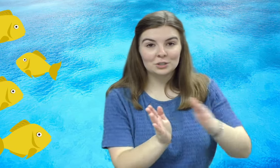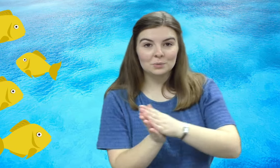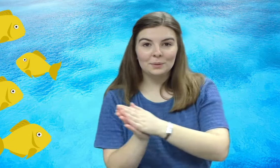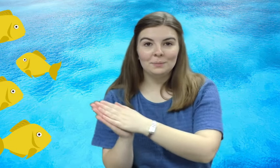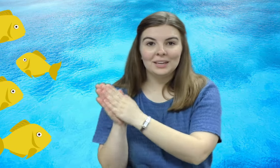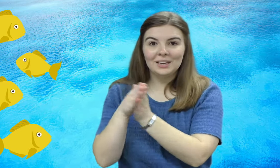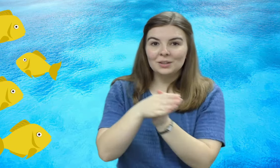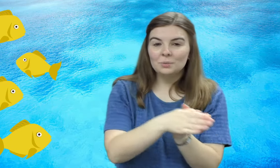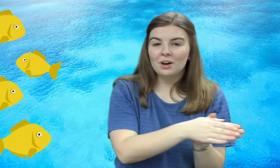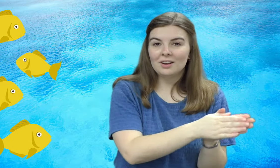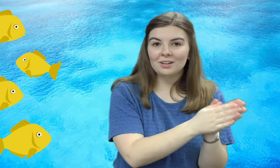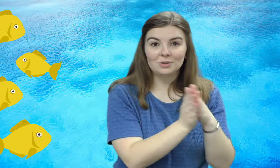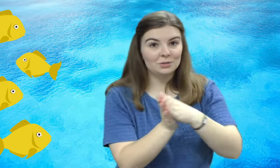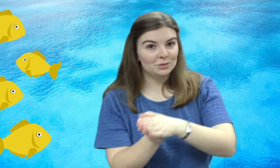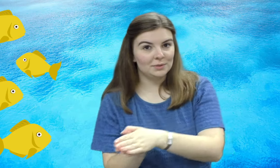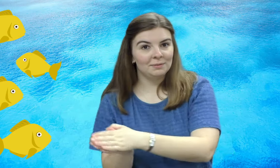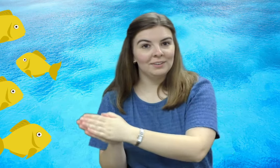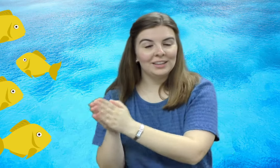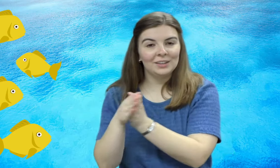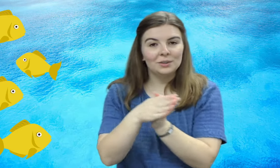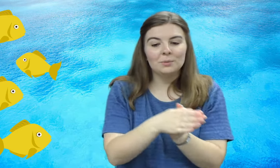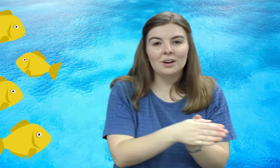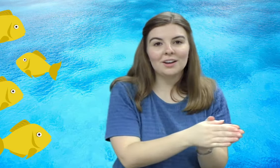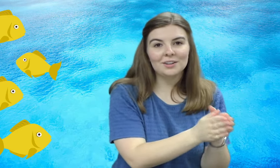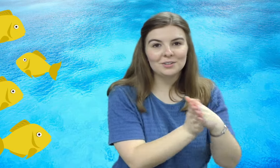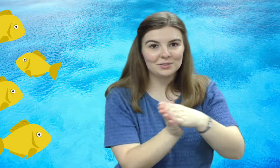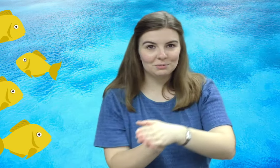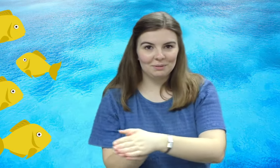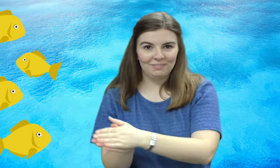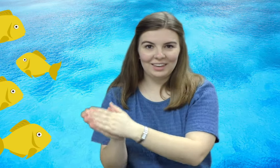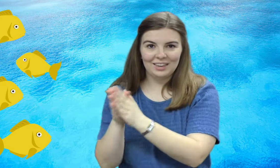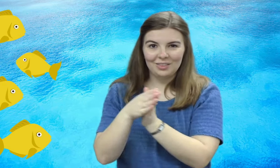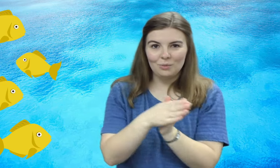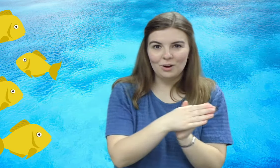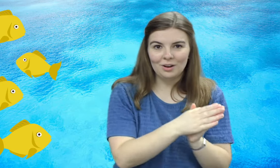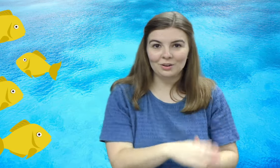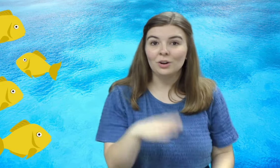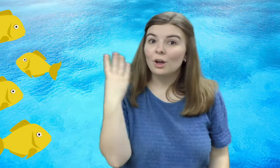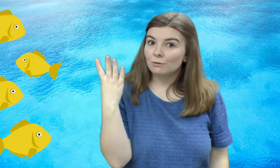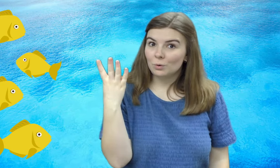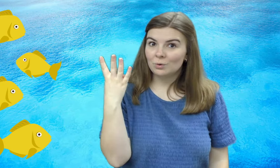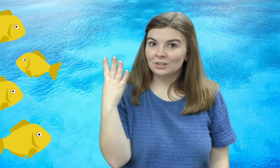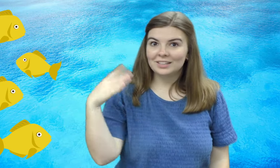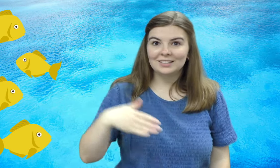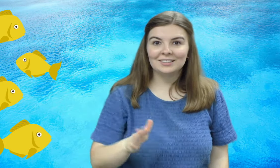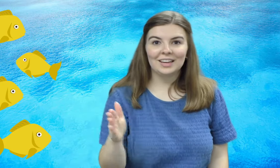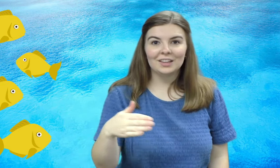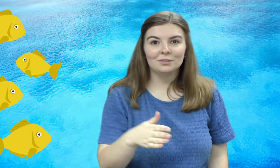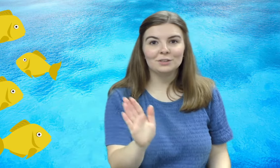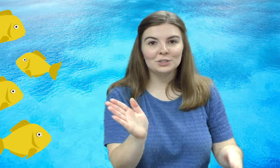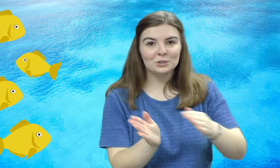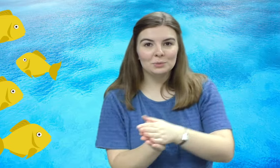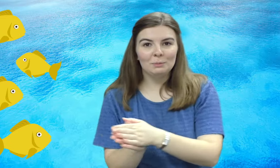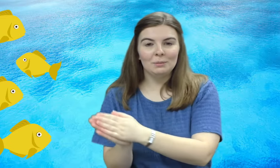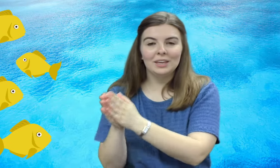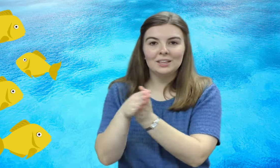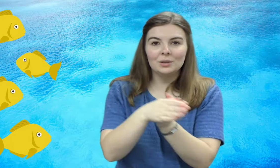swimming in the water swimming in the water swimming in the water four little yellow fish swimming in the